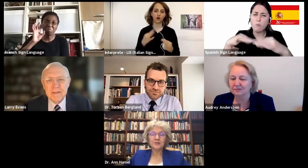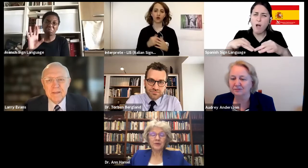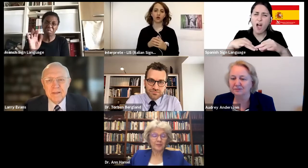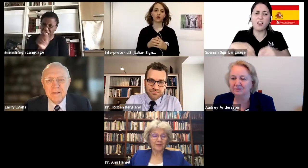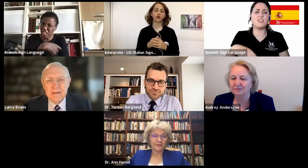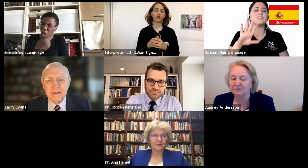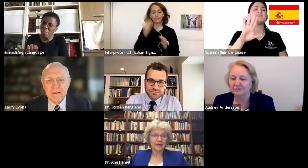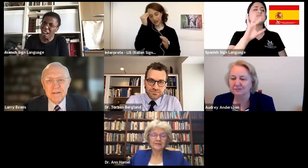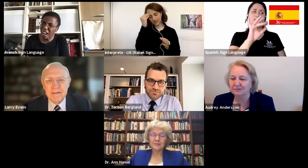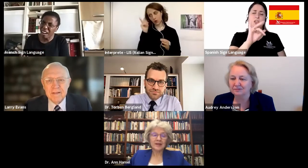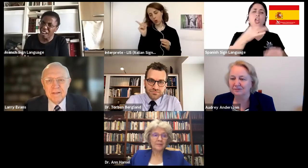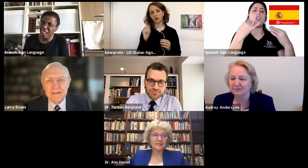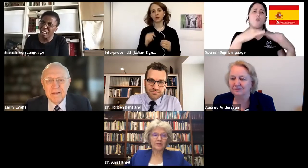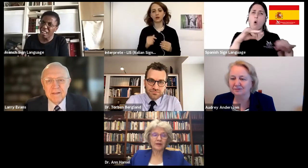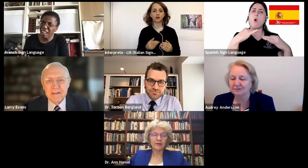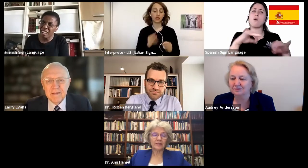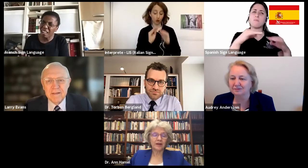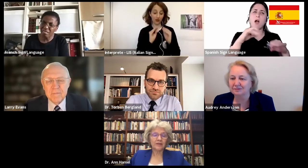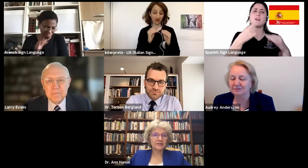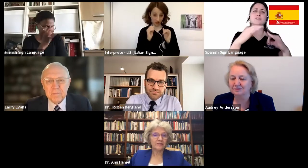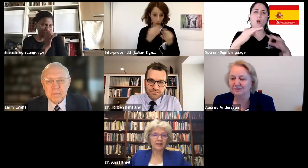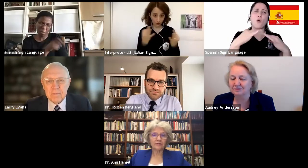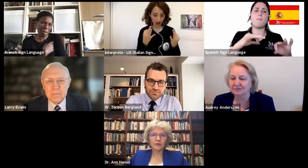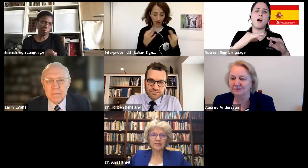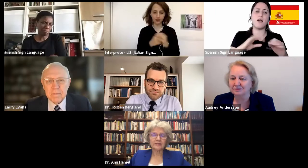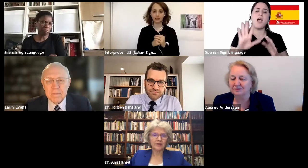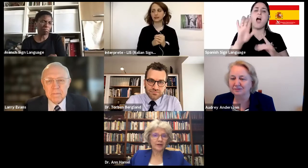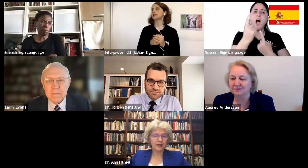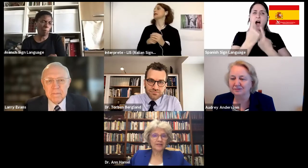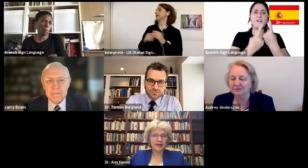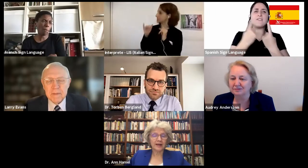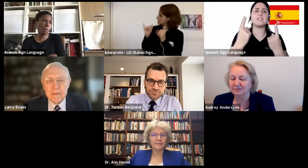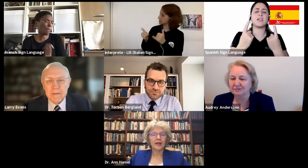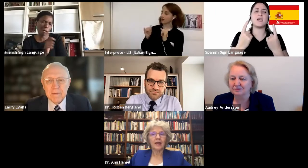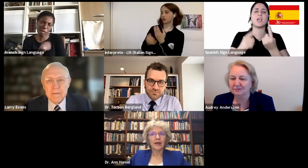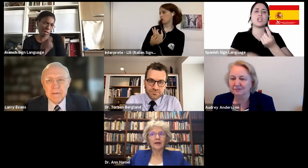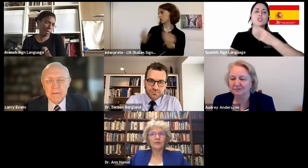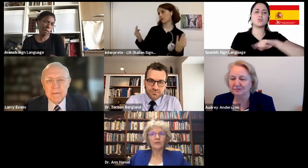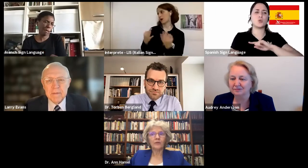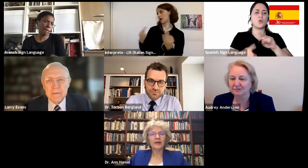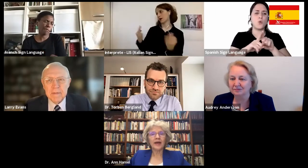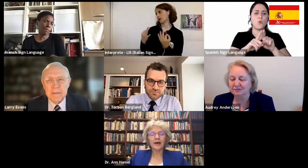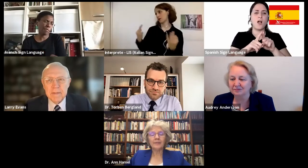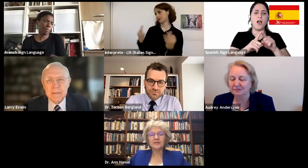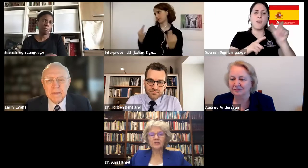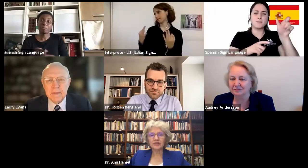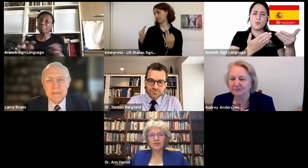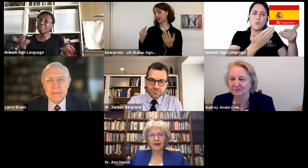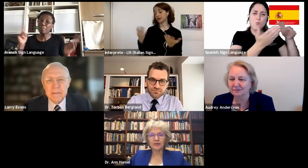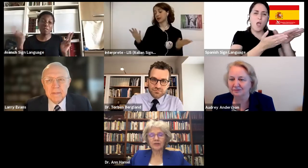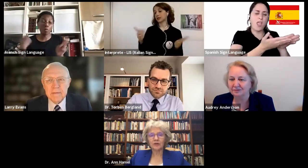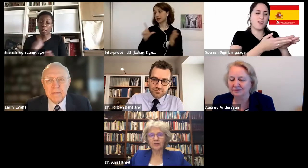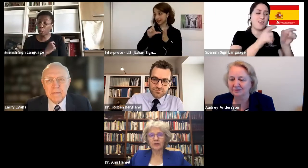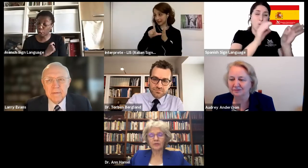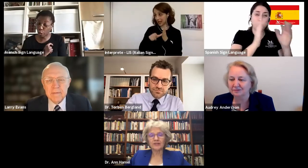It's normal. Sometimes grieving the loss of a loved one takes a very long time. And when it happens during